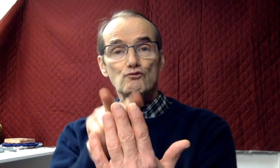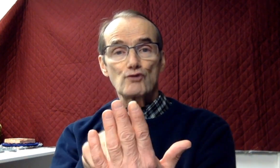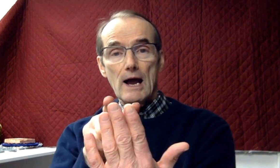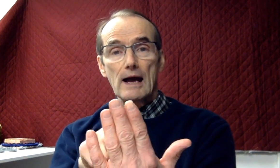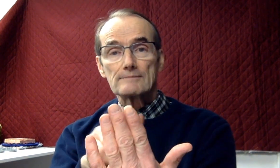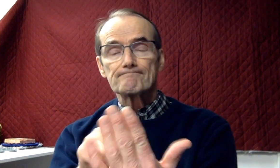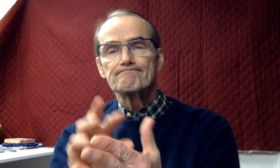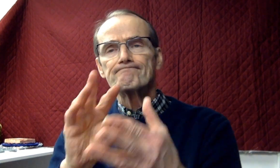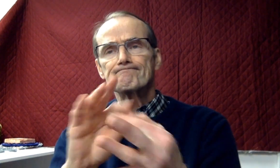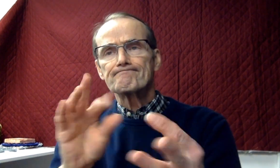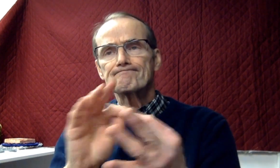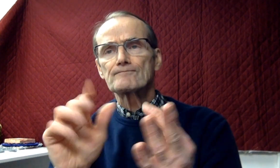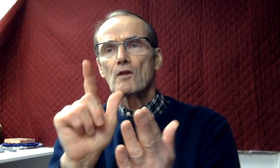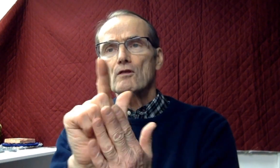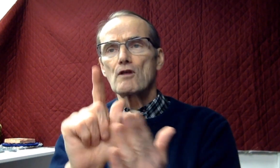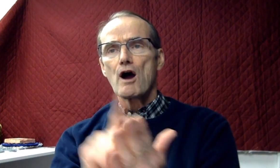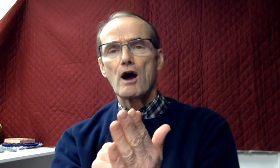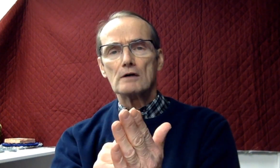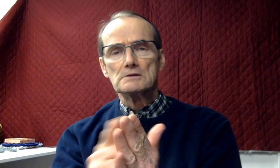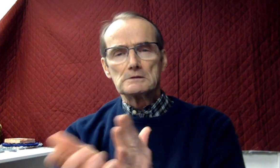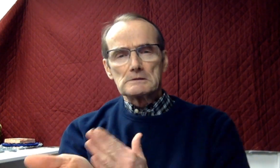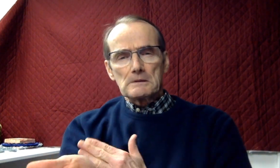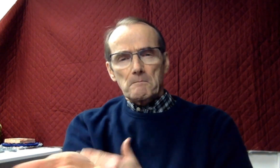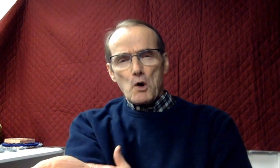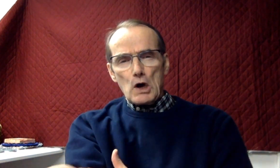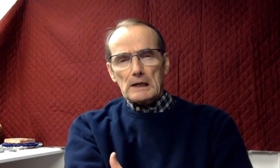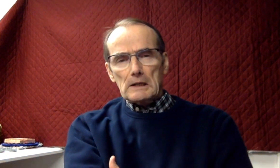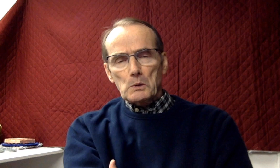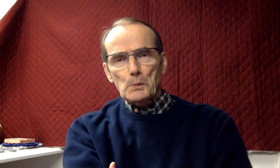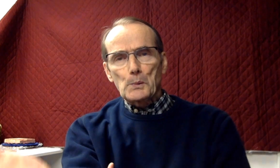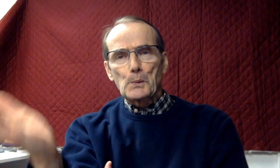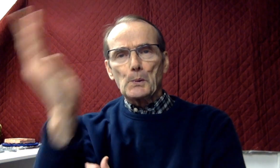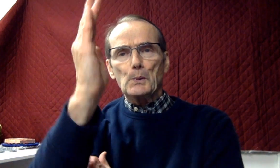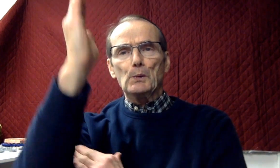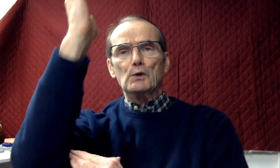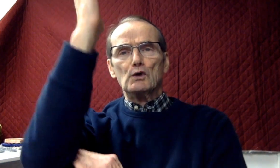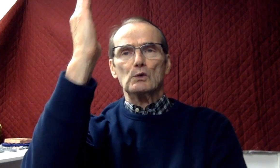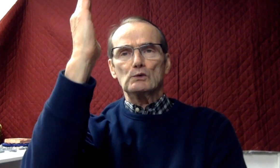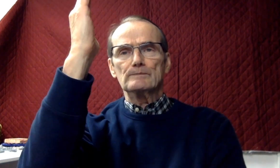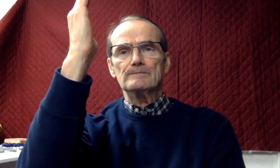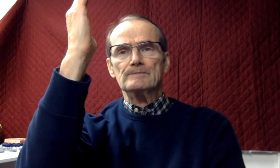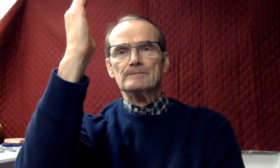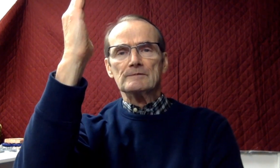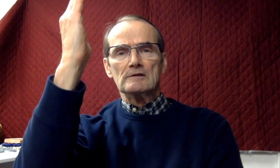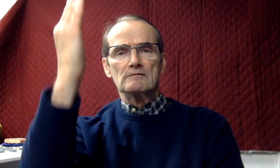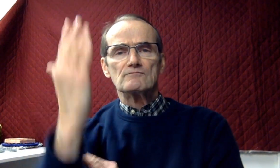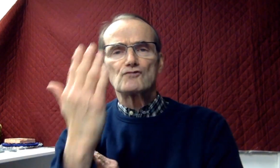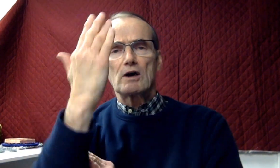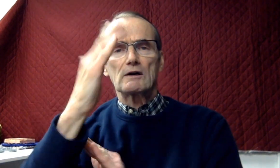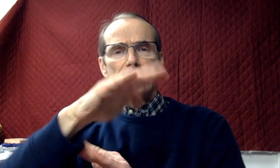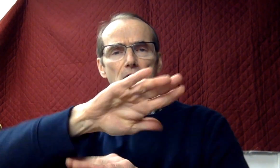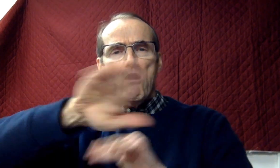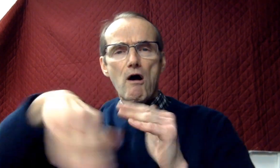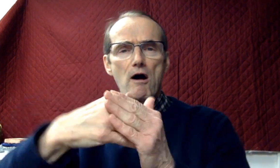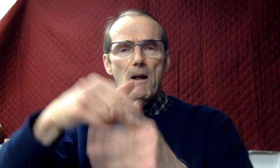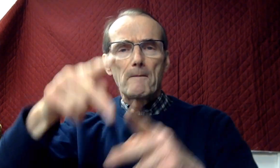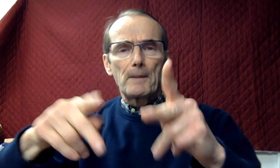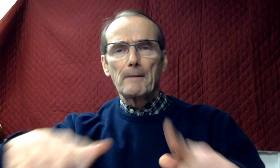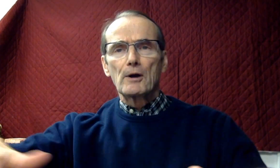he read out of the book from daybreak till midday, in the presence